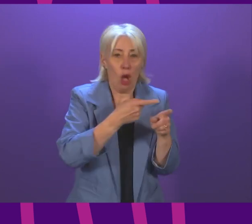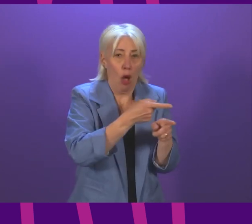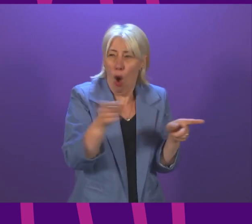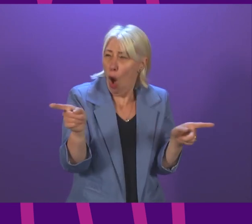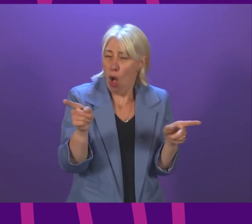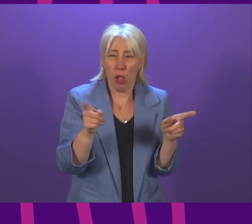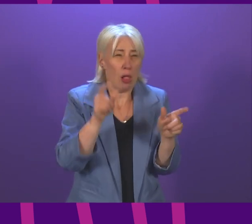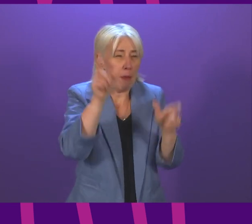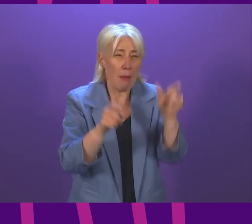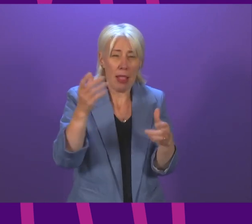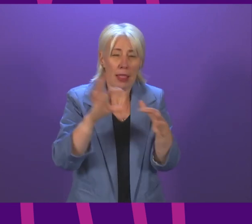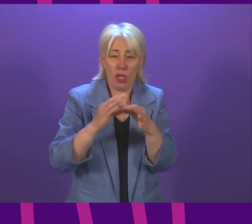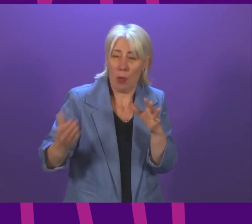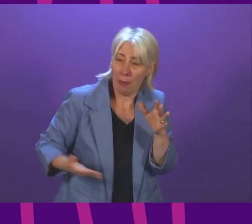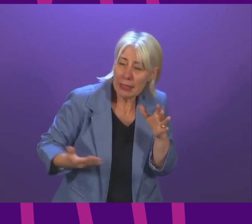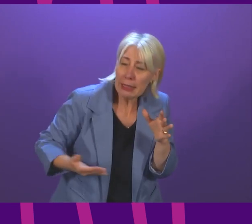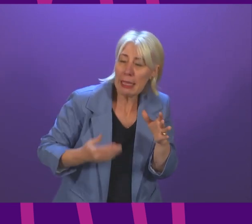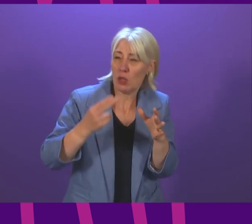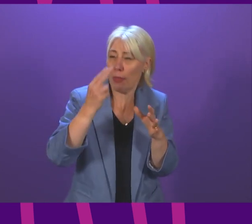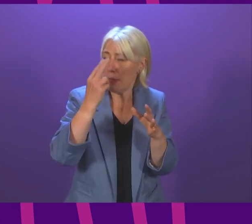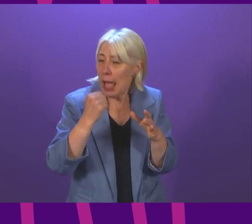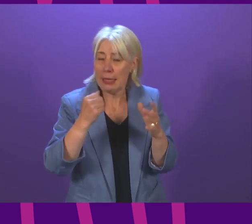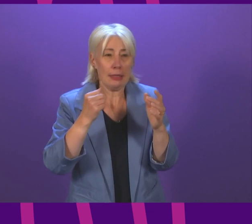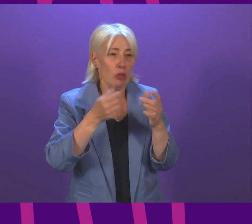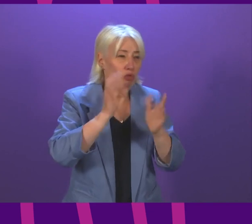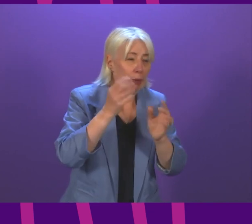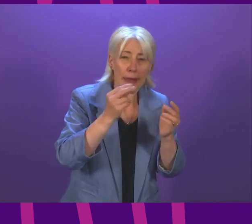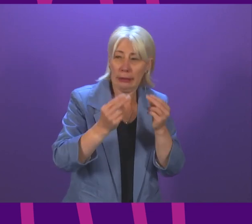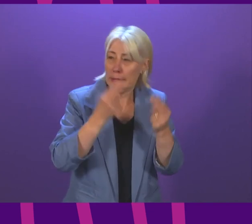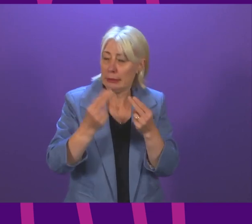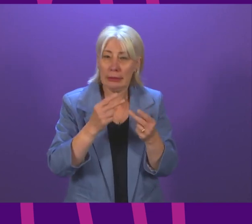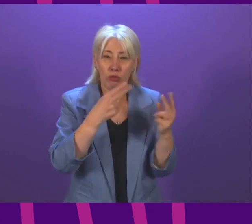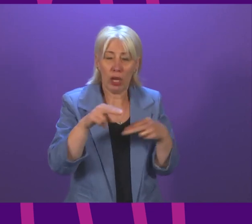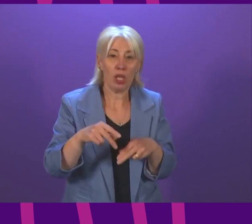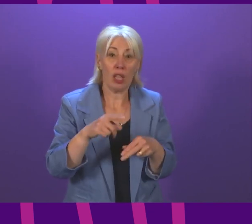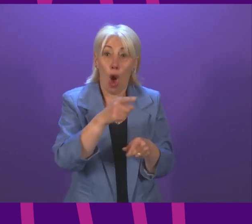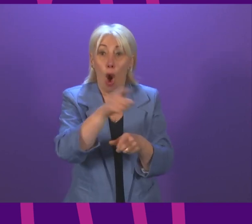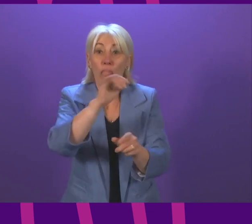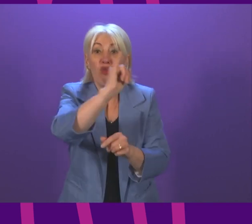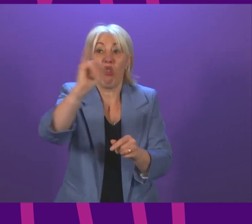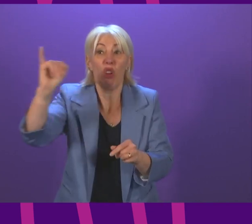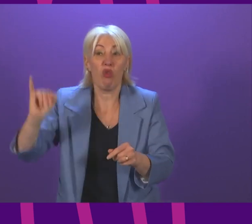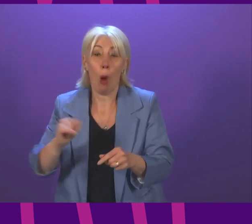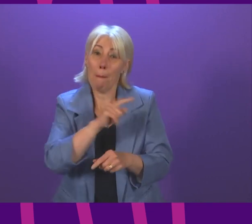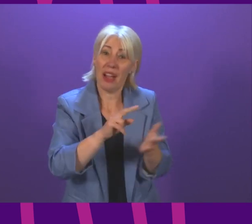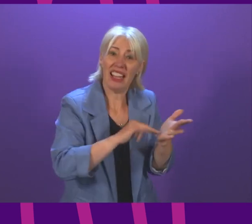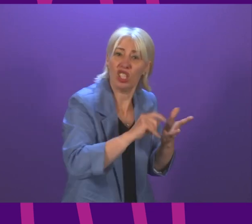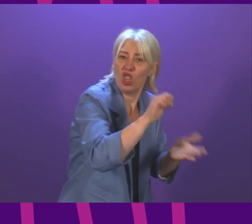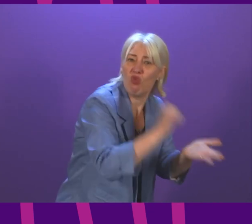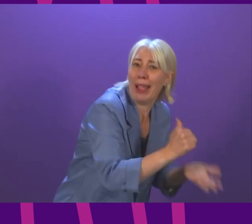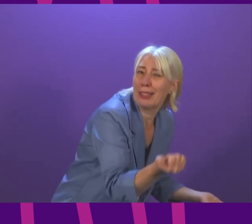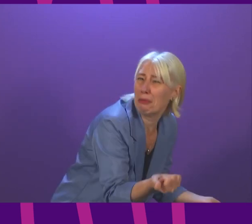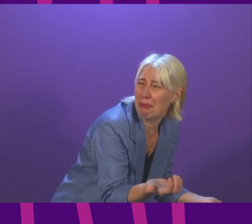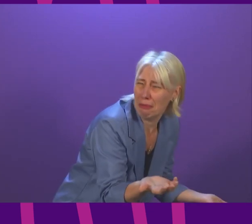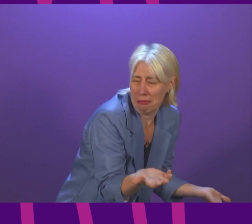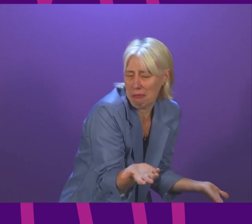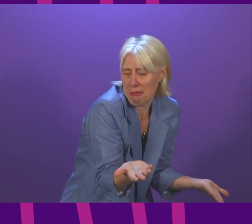Scottish Licensed Trade Association and the Scottish Human Rights Commission. Why are they all wrong that Nicola Sturgeon's right? First